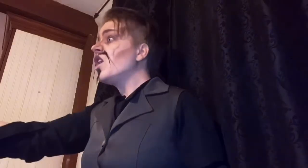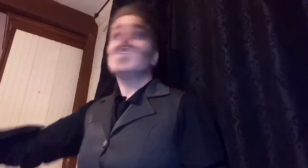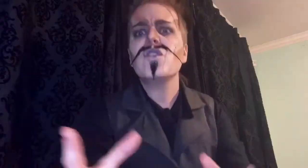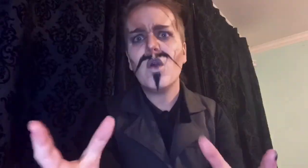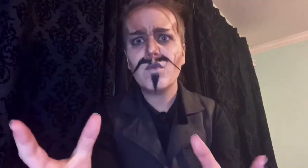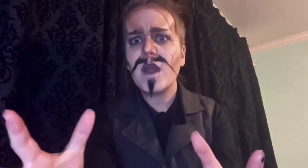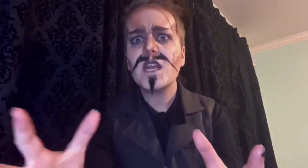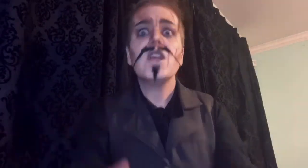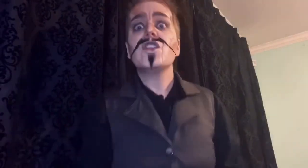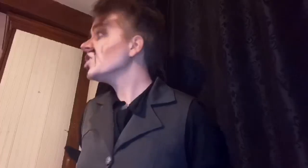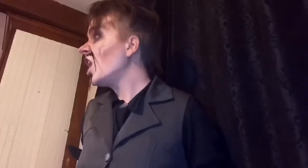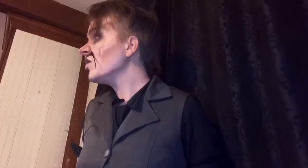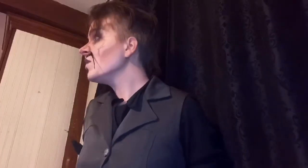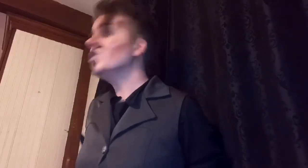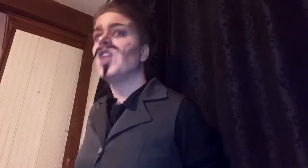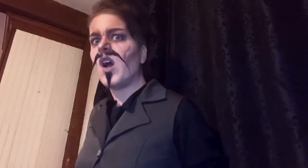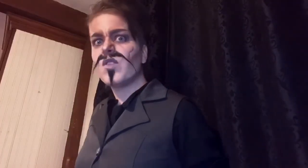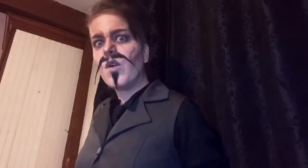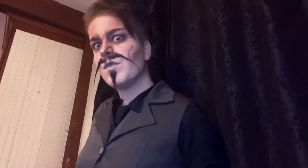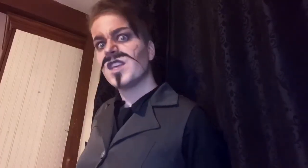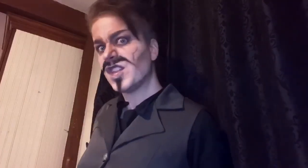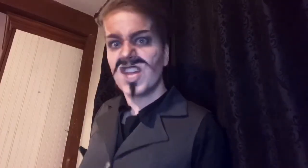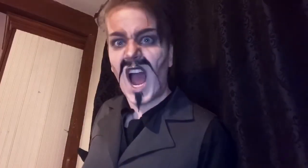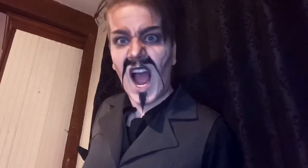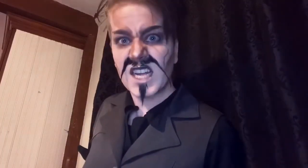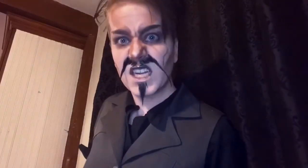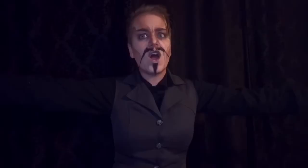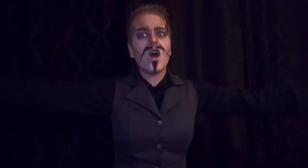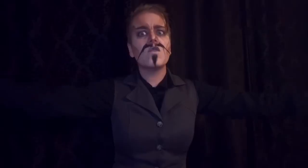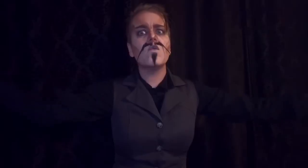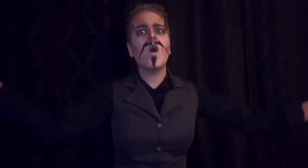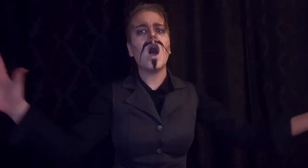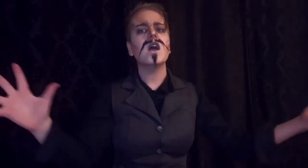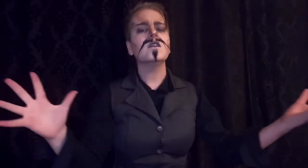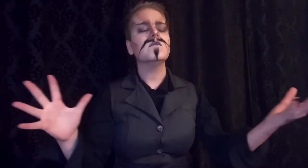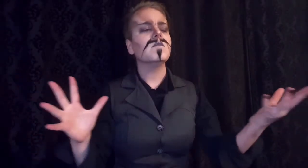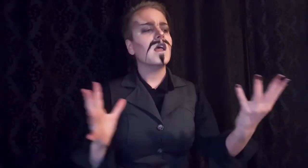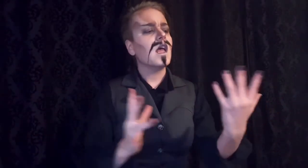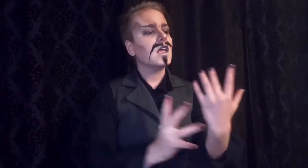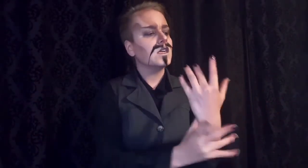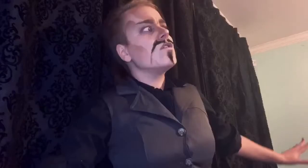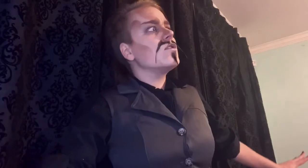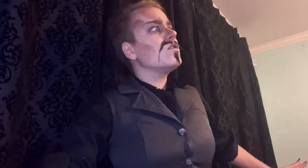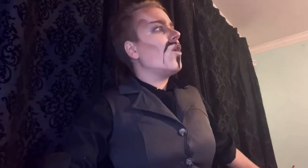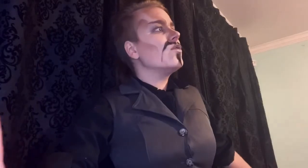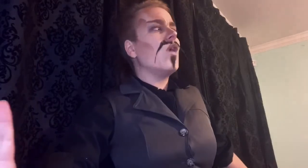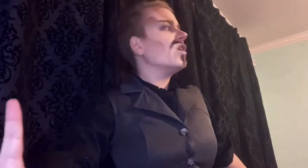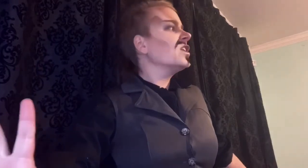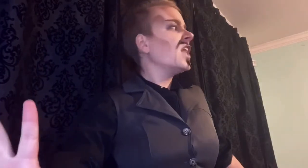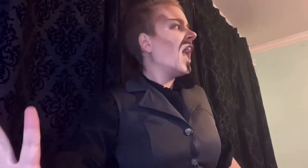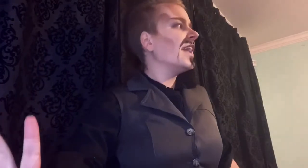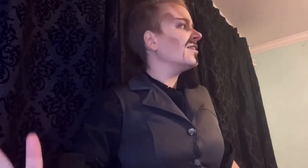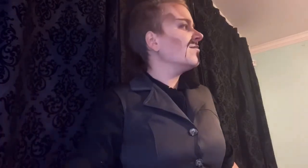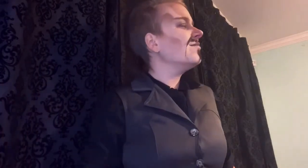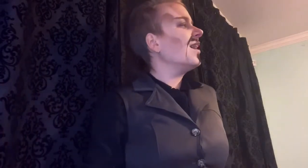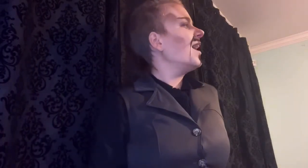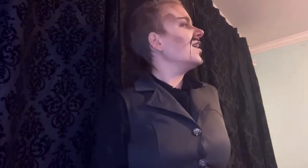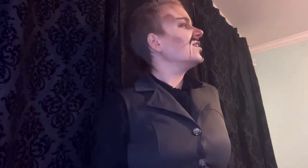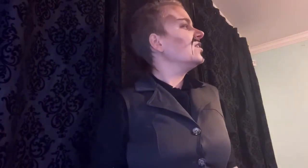sir! Anybody! Gentlemen, now, don't be shy Not one man No, not ten men